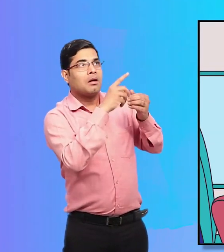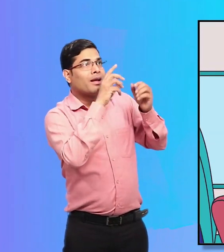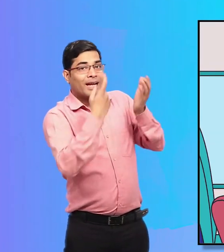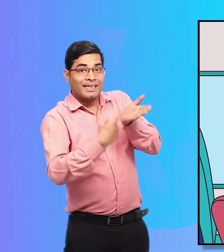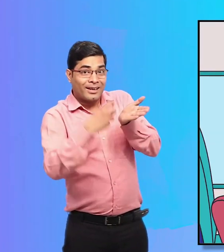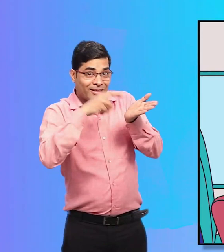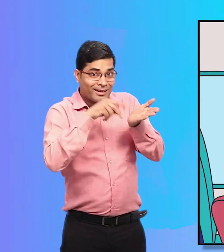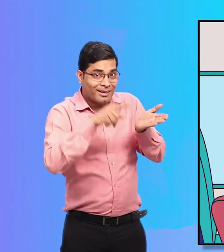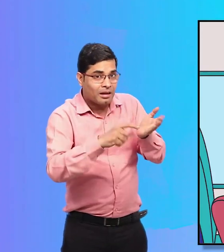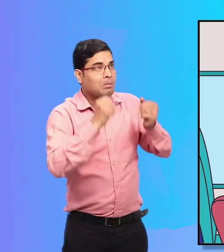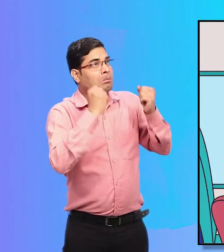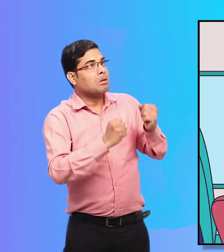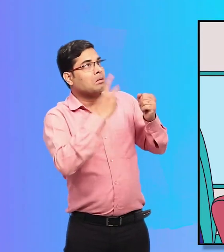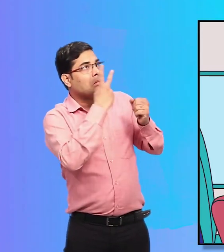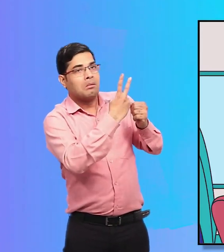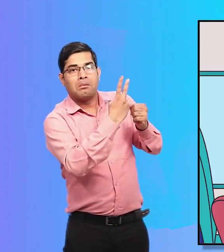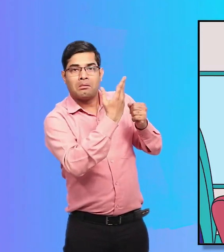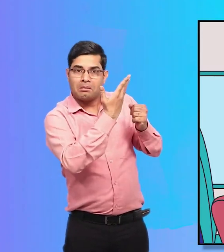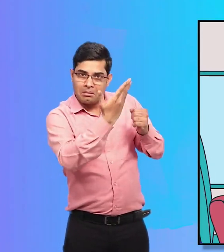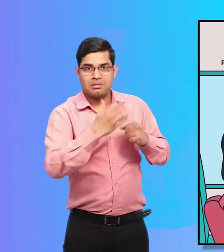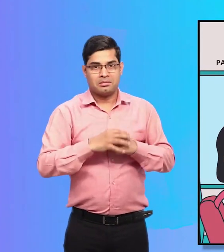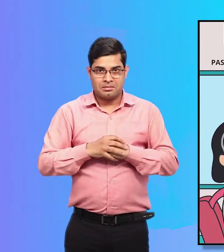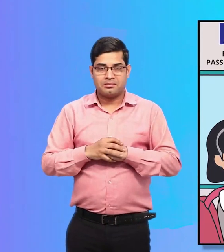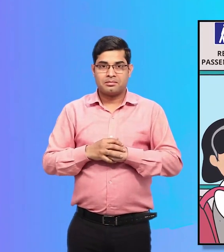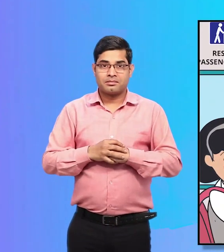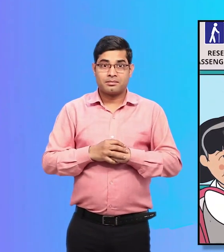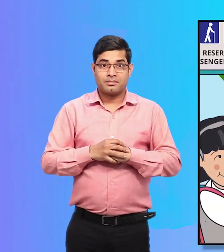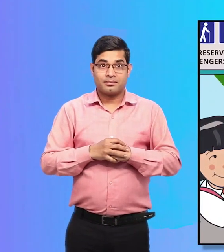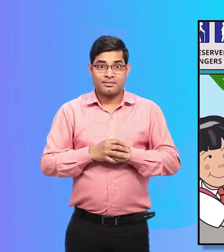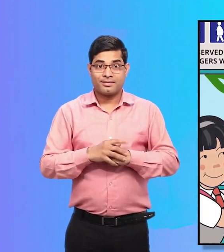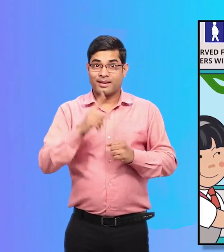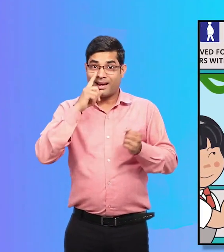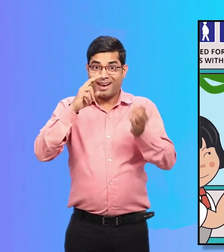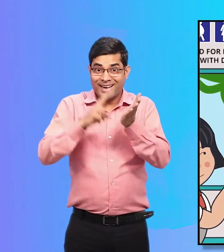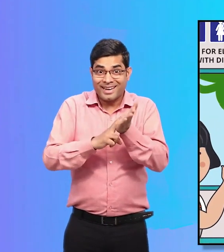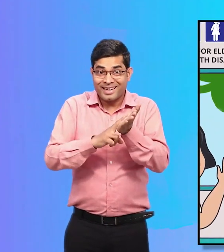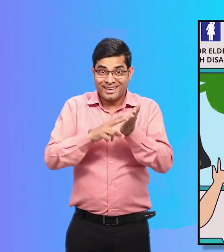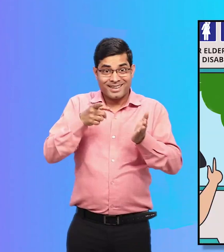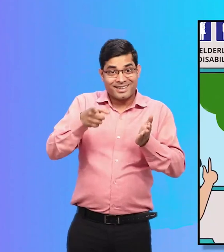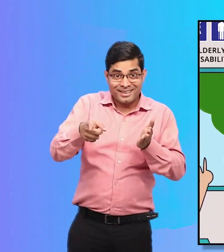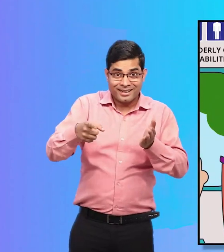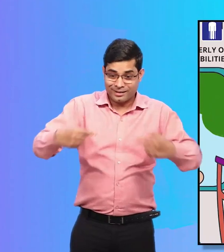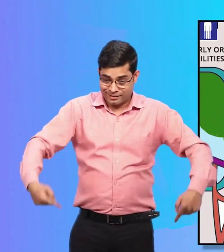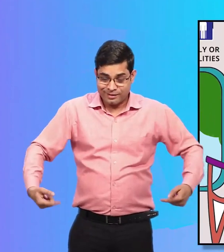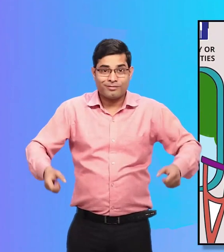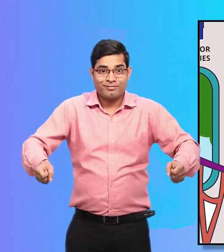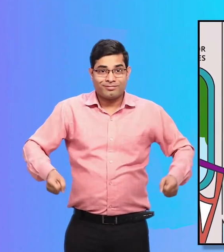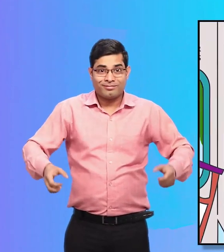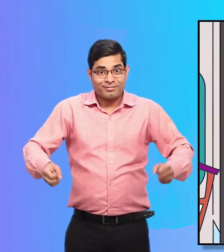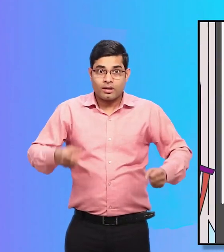shows Priya Neeti's wheelchair securely placed at the